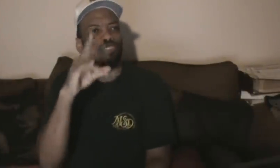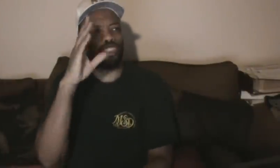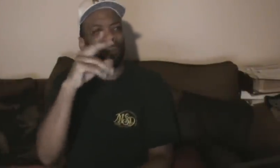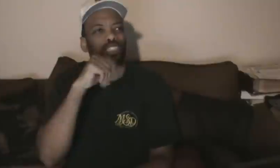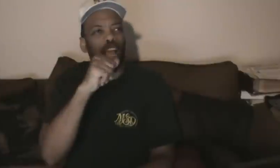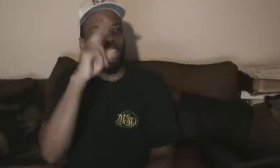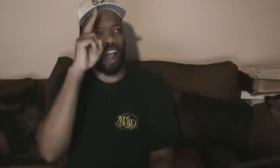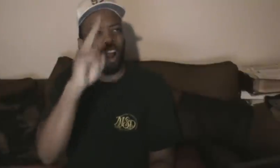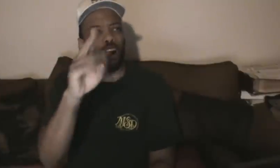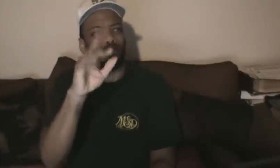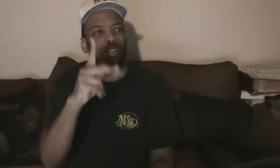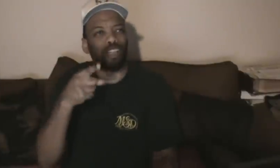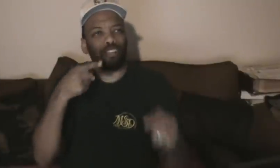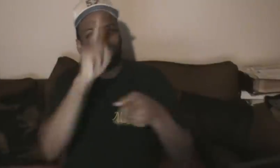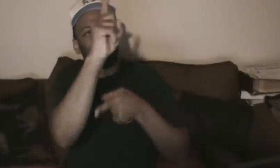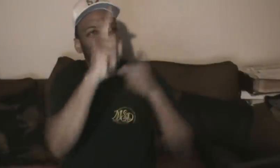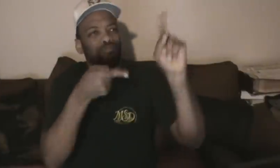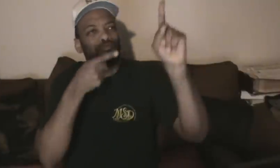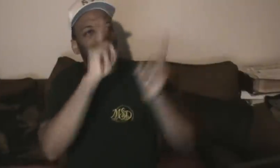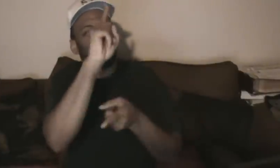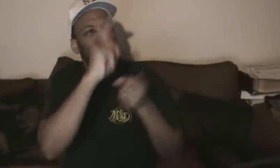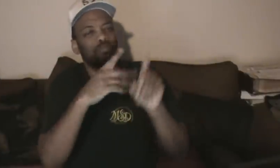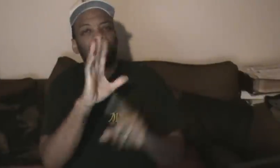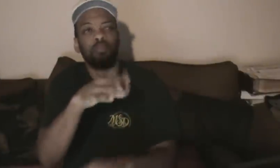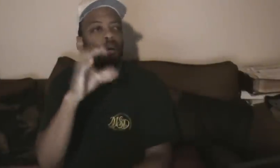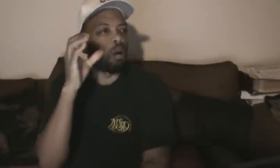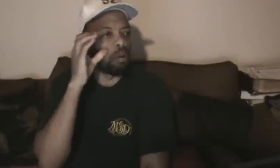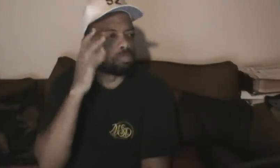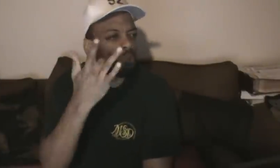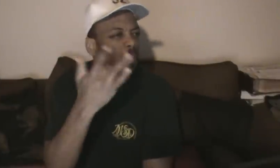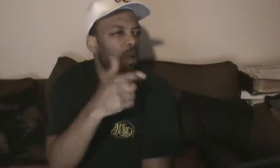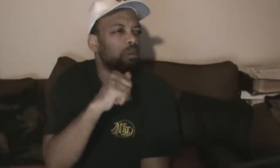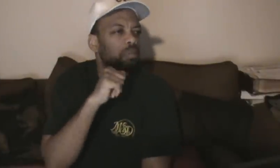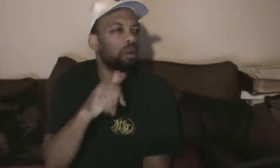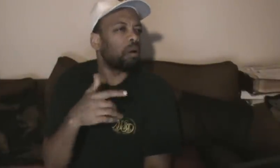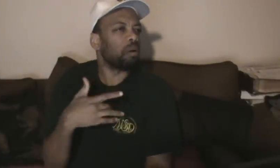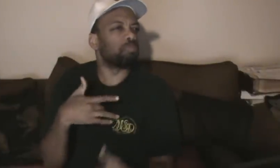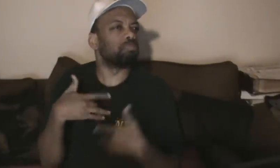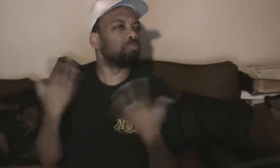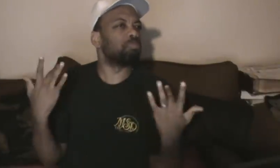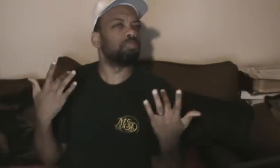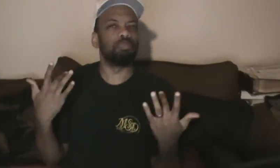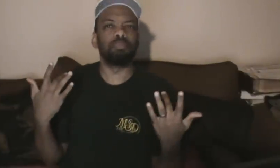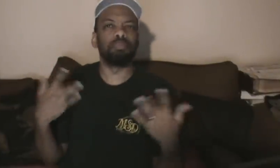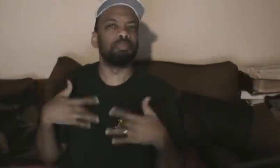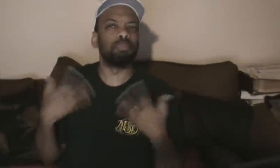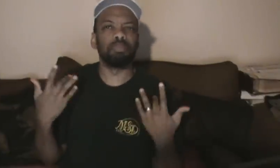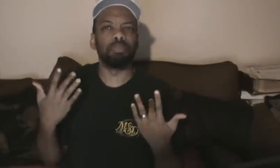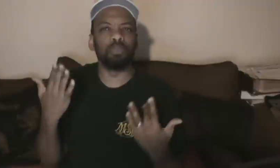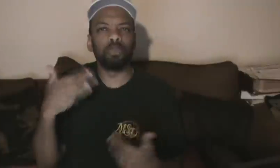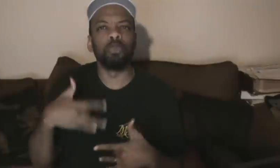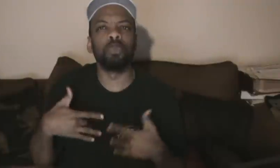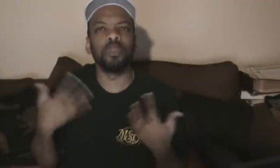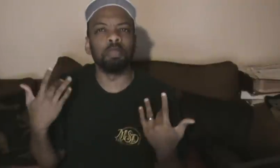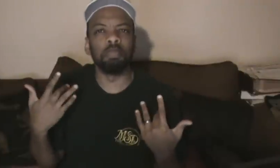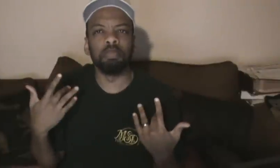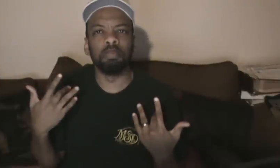a month. Plus, ask how to get a $300 CenturyLink Visa prepaid card when you upgrade your programming package to Prism